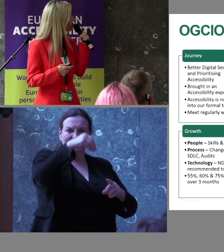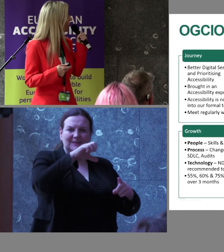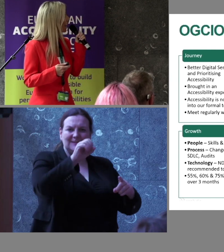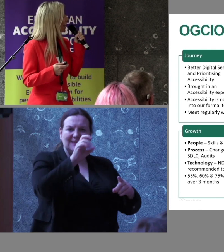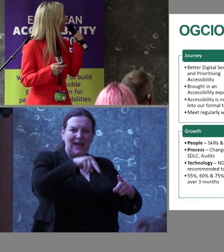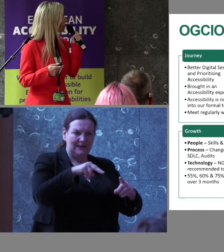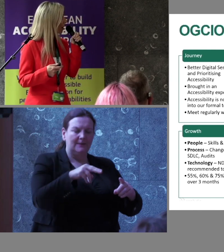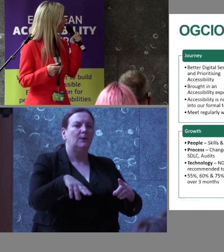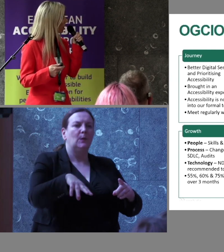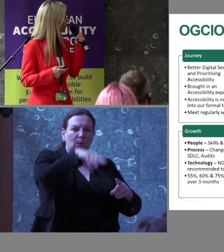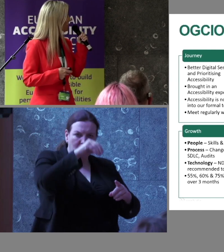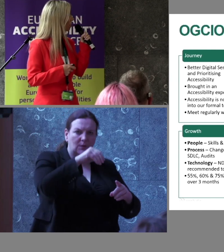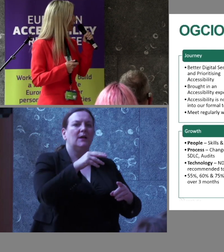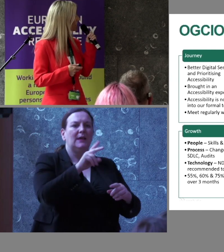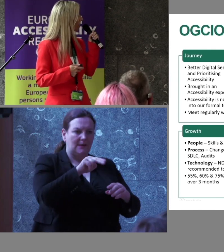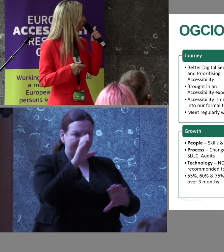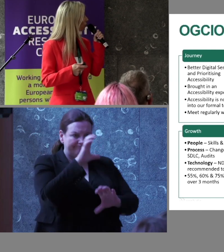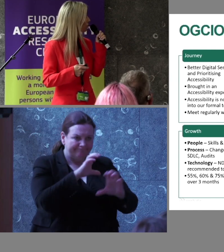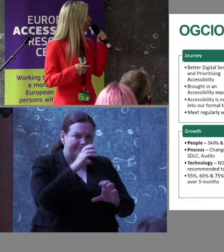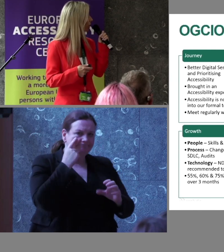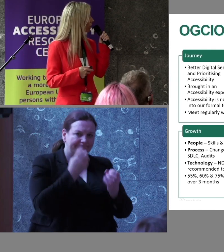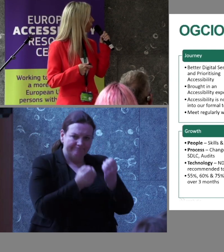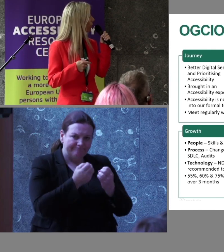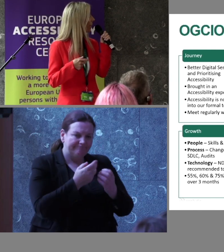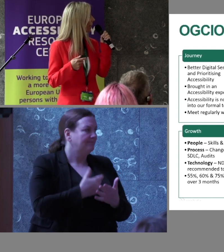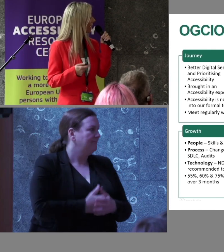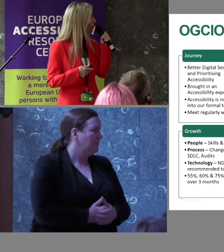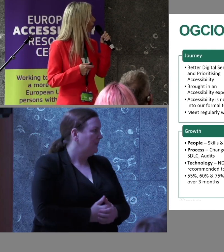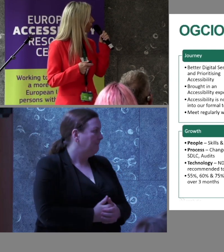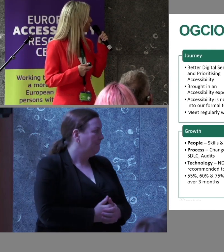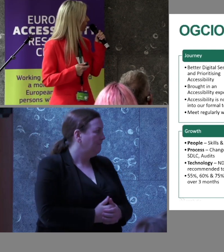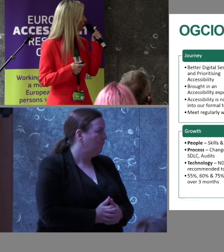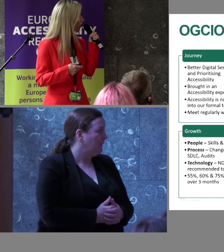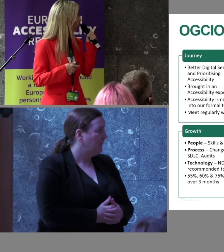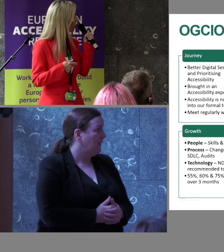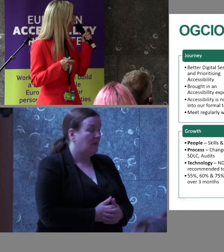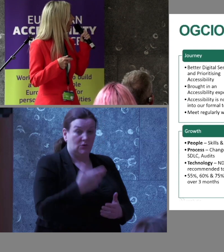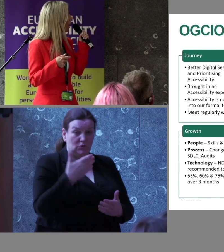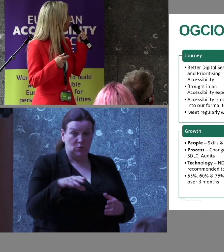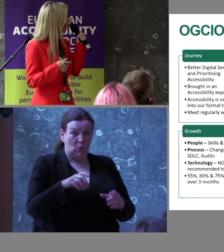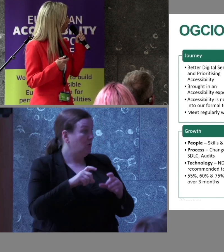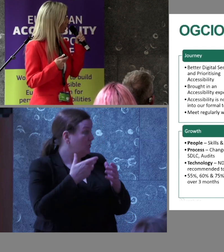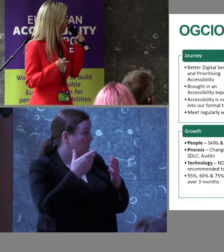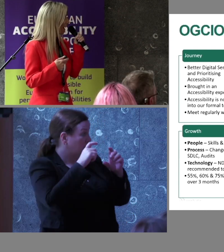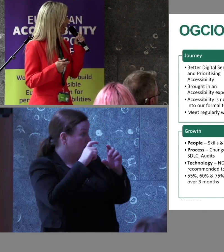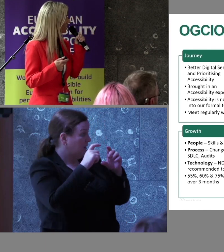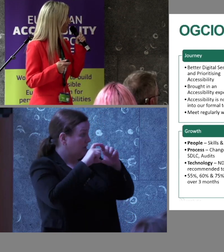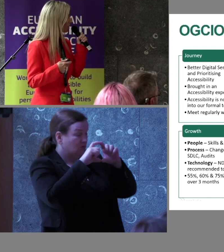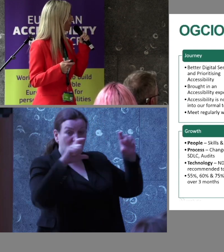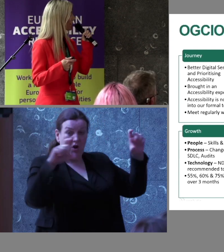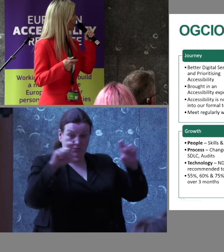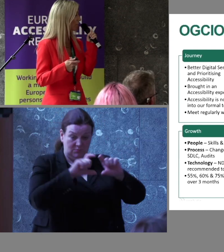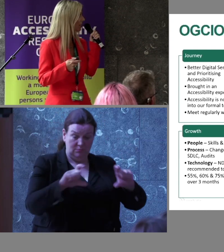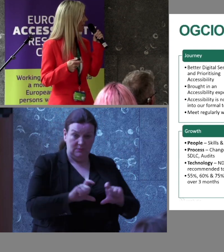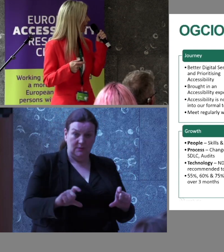is, it's a bar chart, basically just showing you, in April of 2024, where we were at in